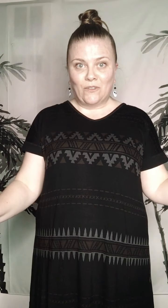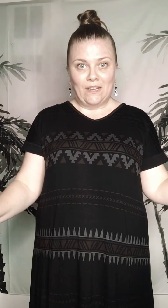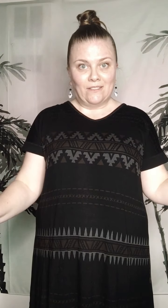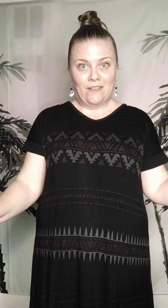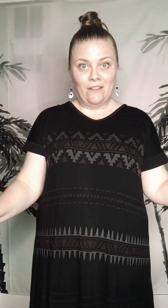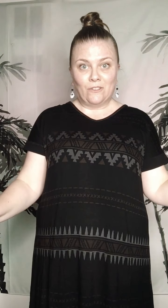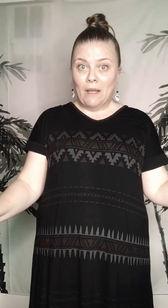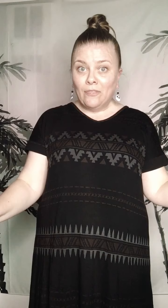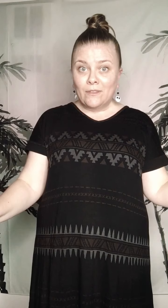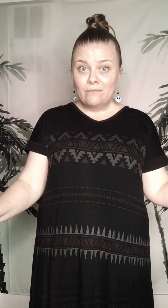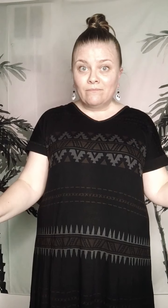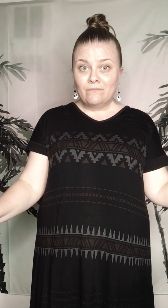,000 a month.